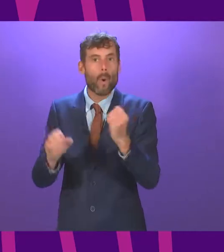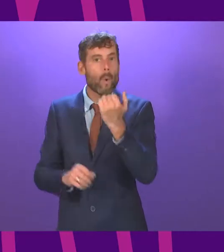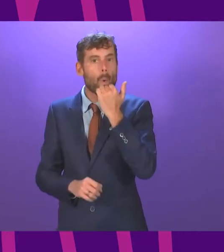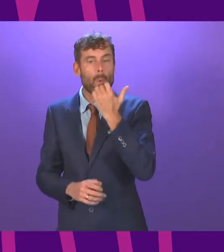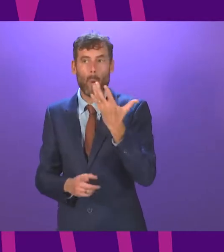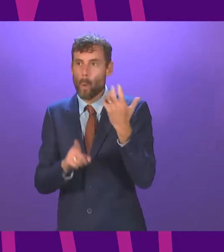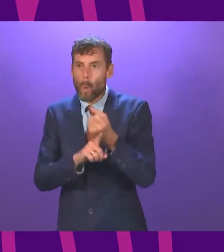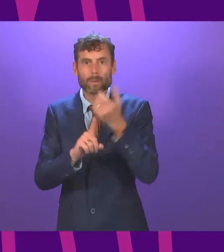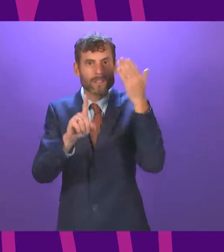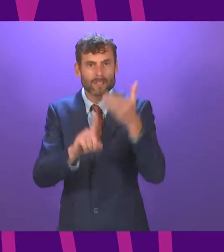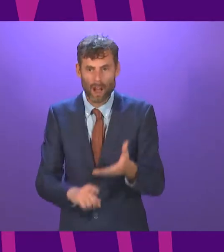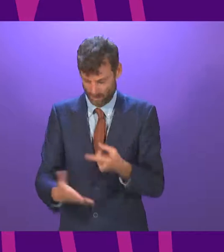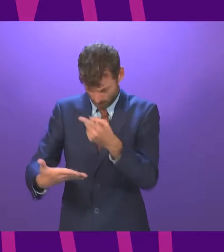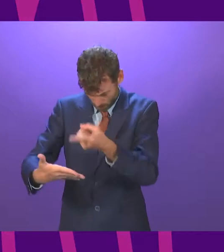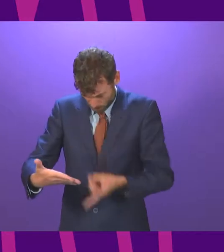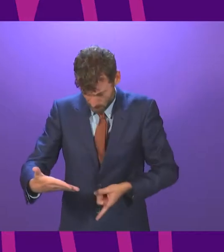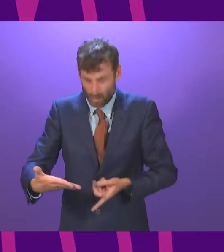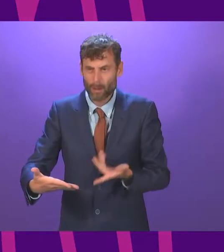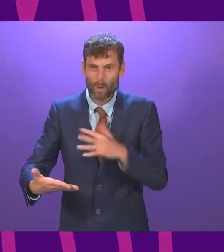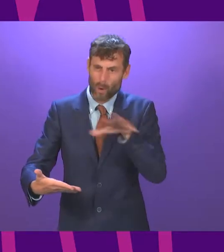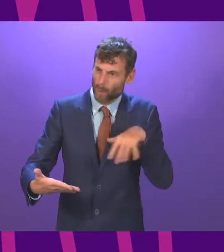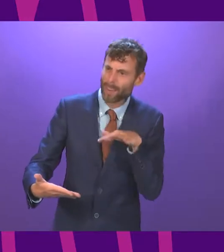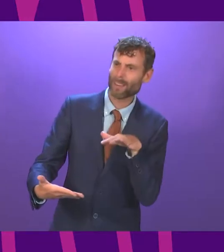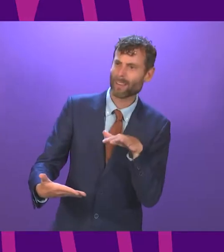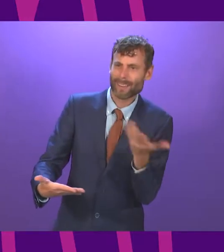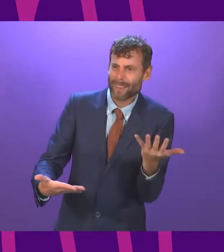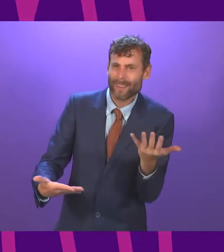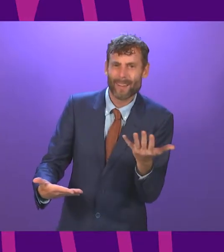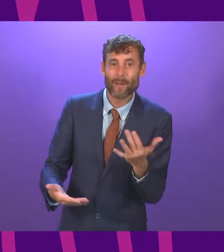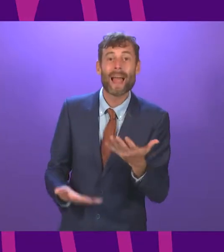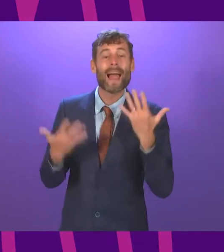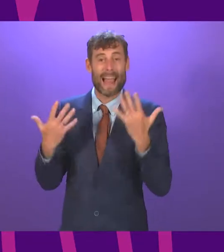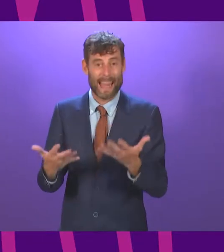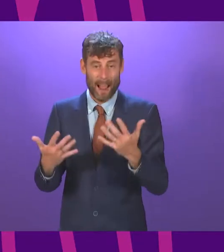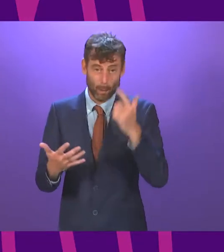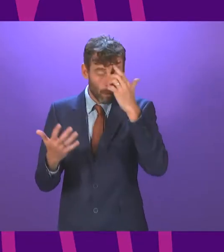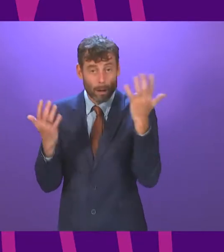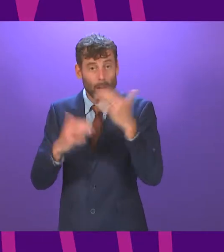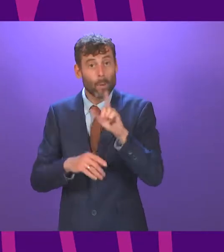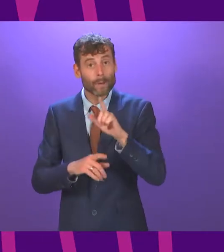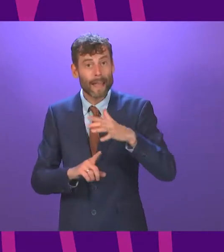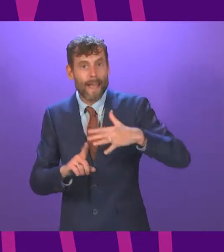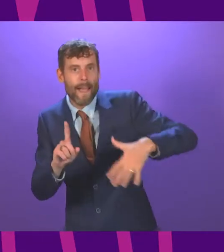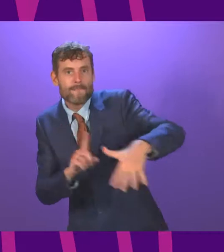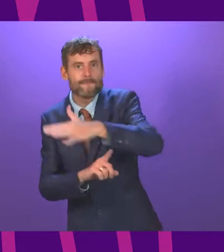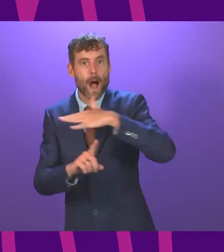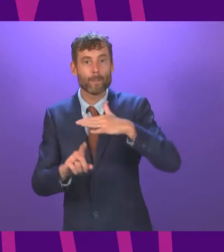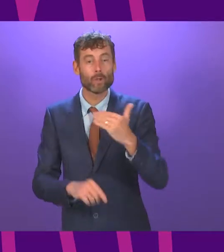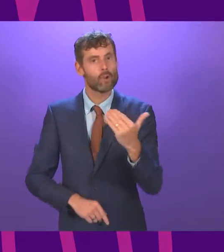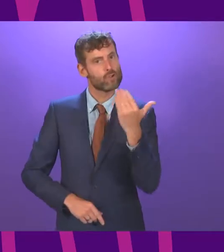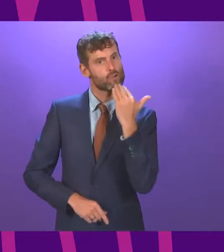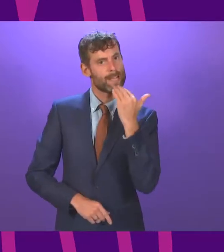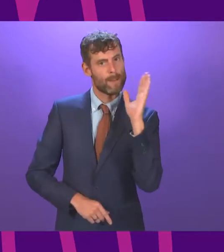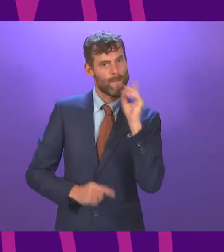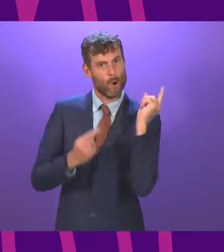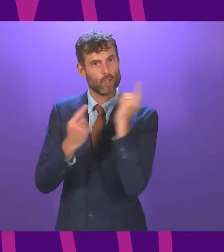almost hear the groans across the chamber. Because from here on in, when it comes to contributions from Green back benches, we will be